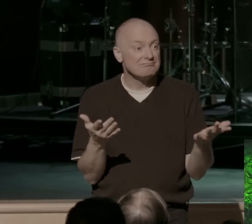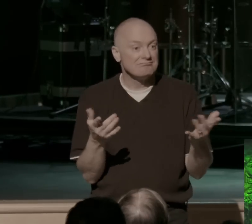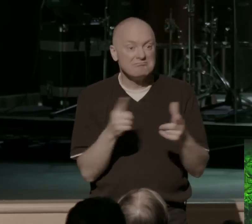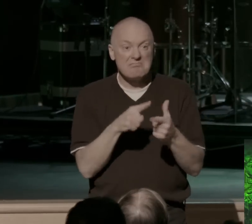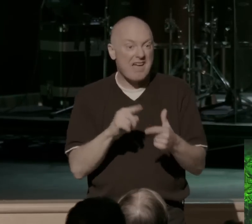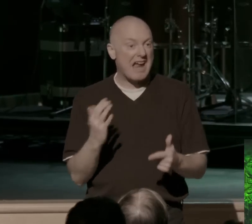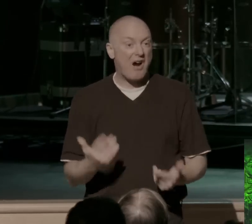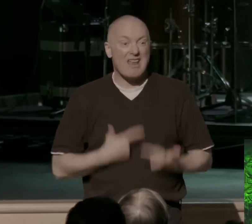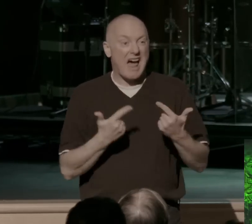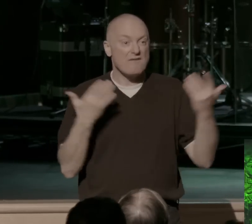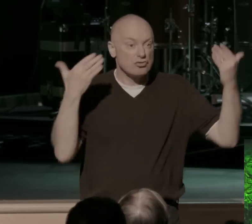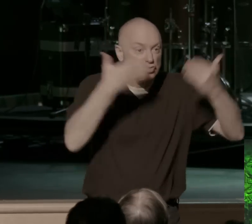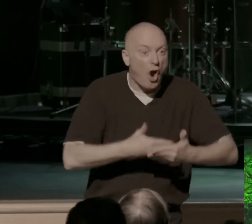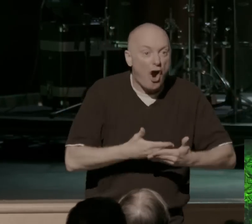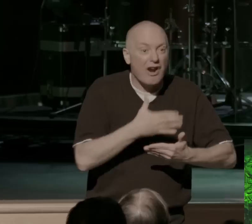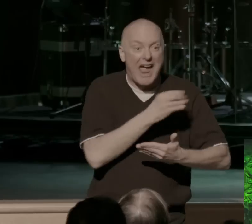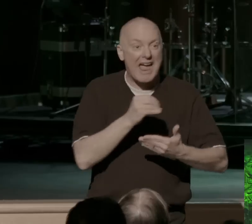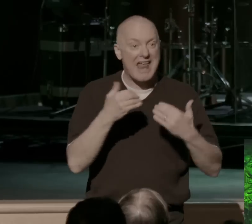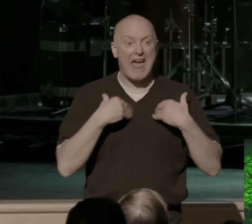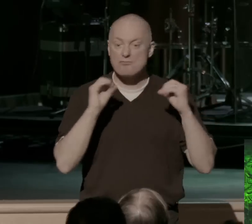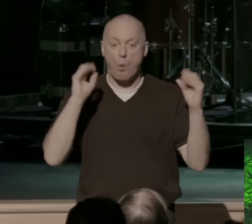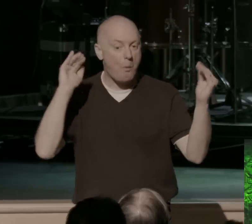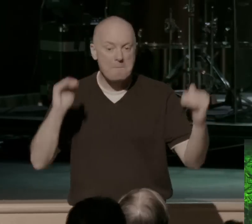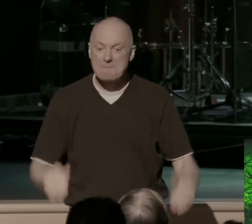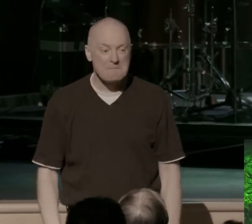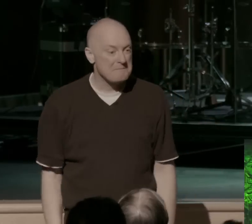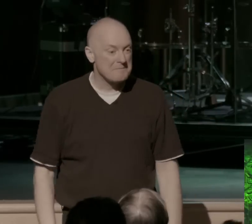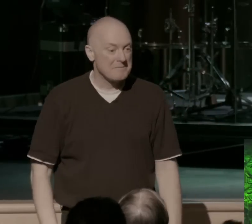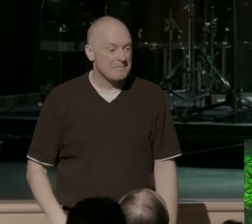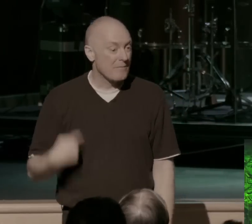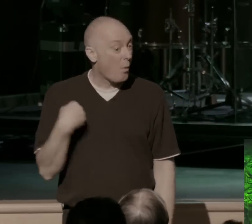that our life is dark, and our life is hopeless, and that we're not free.